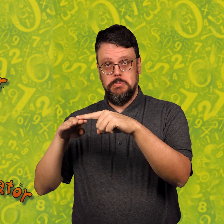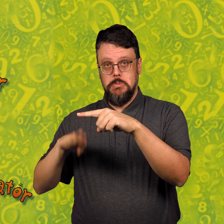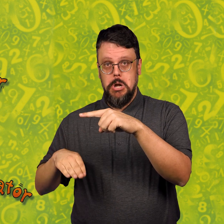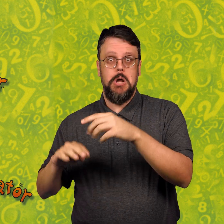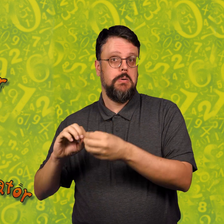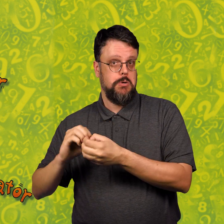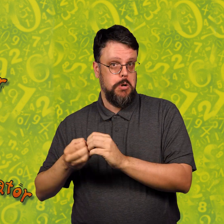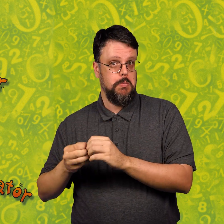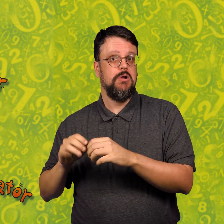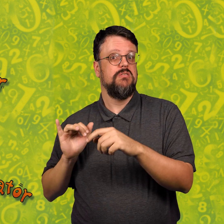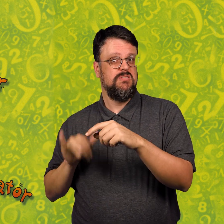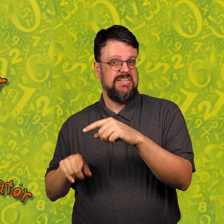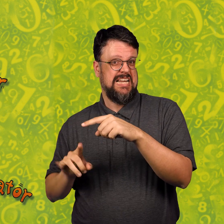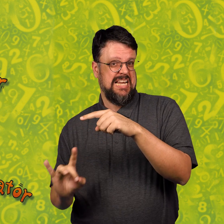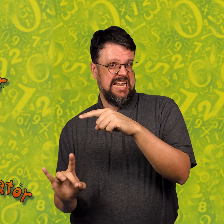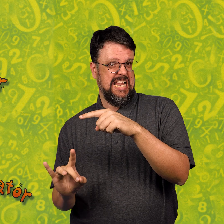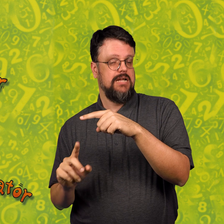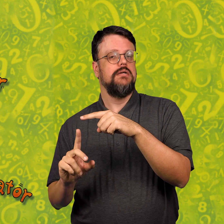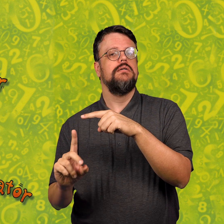The bottom number is the denominator.